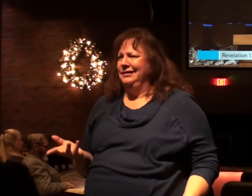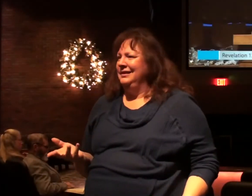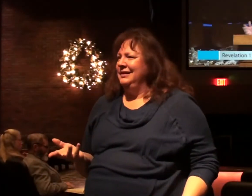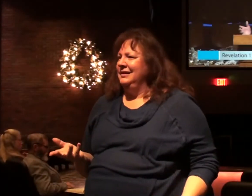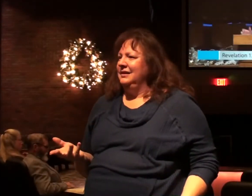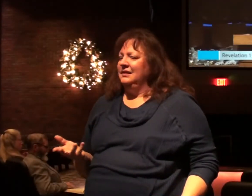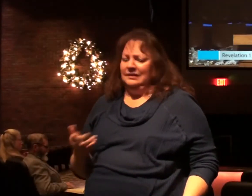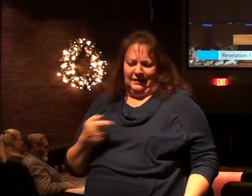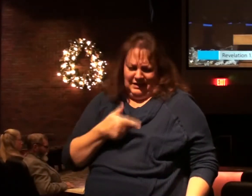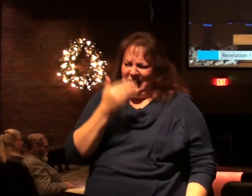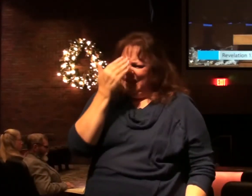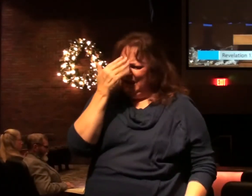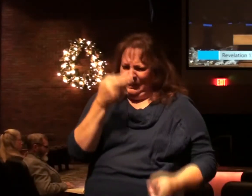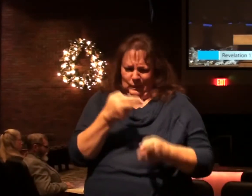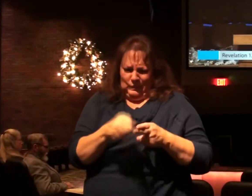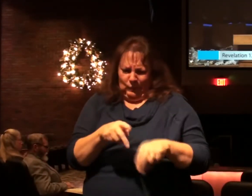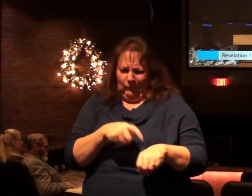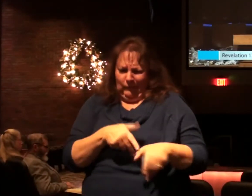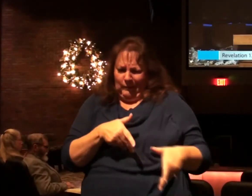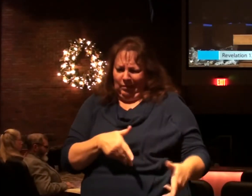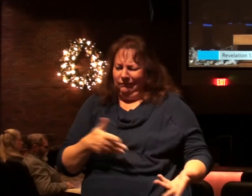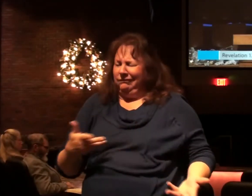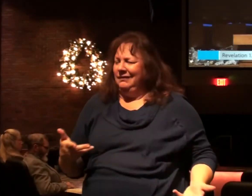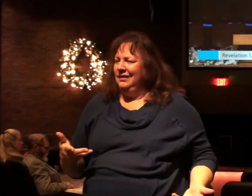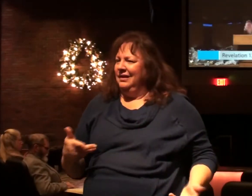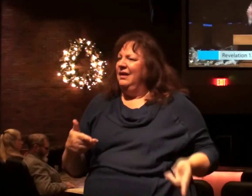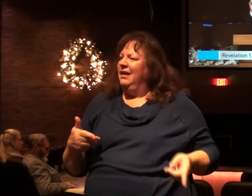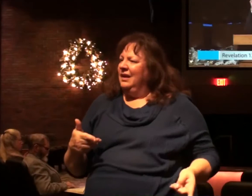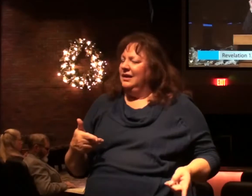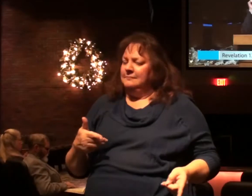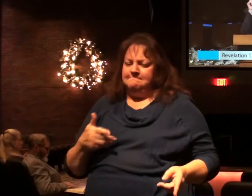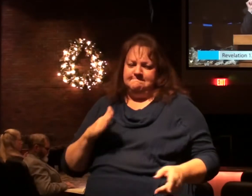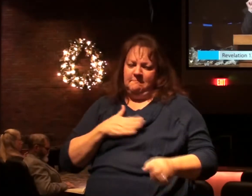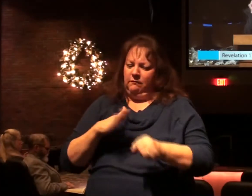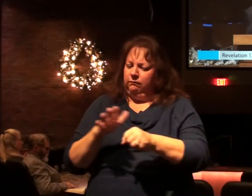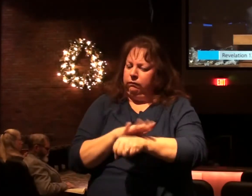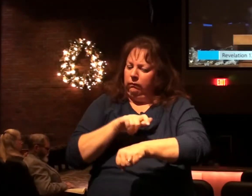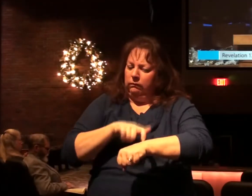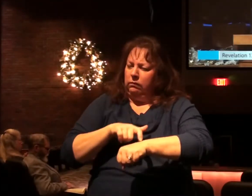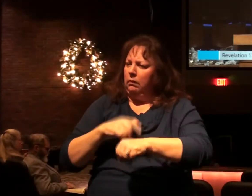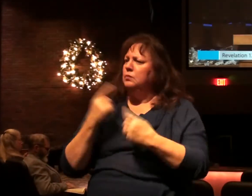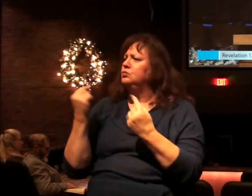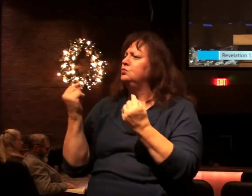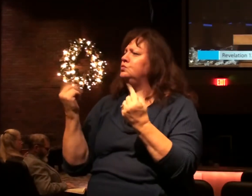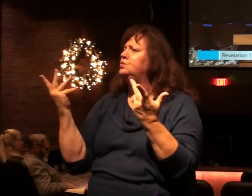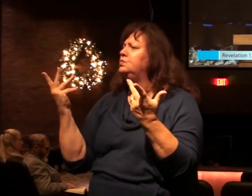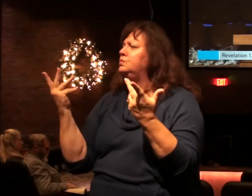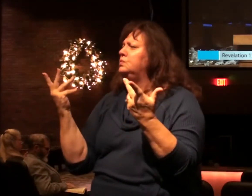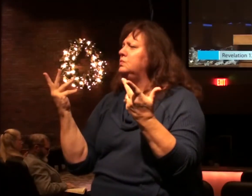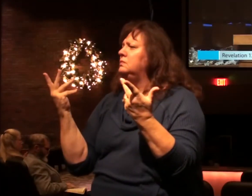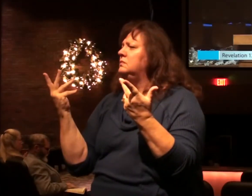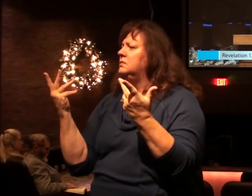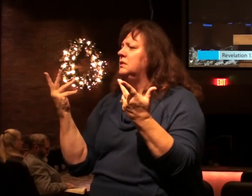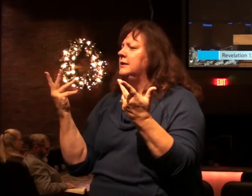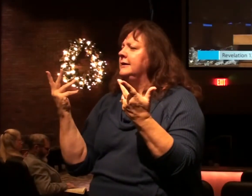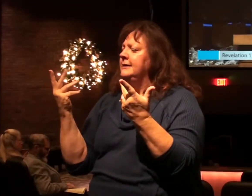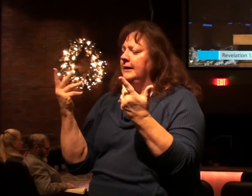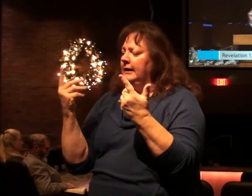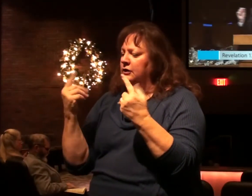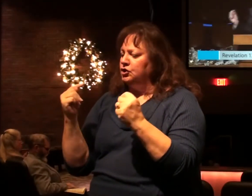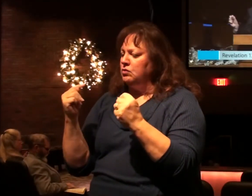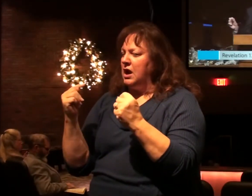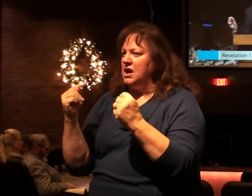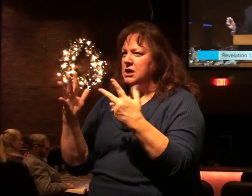So the devil knows he has a short time. He's going to devote that time to doing what? Trying to